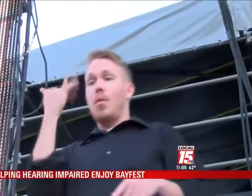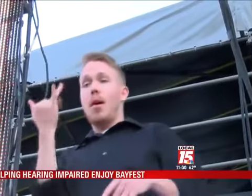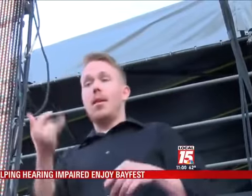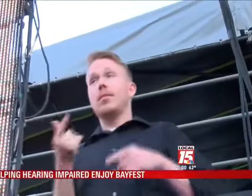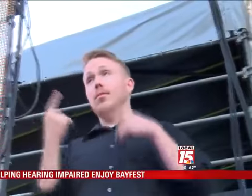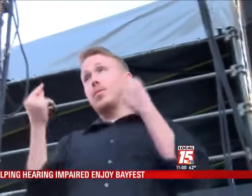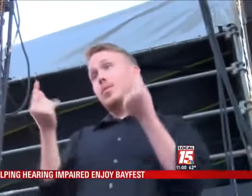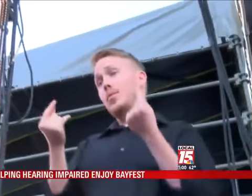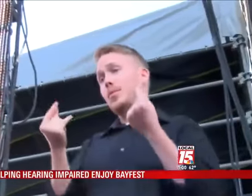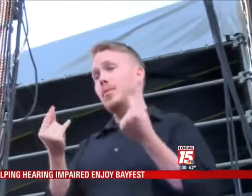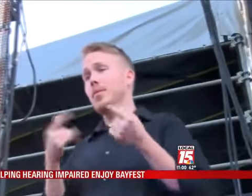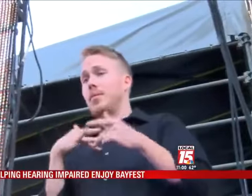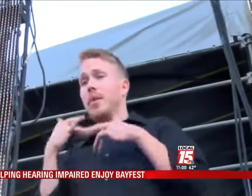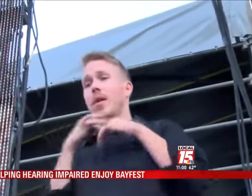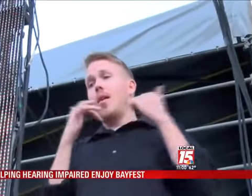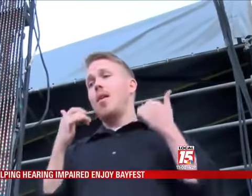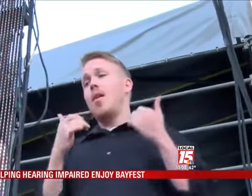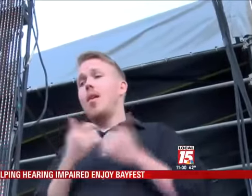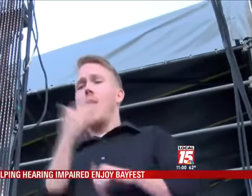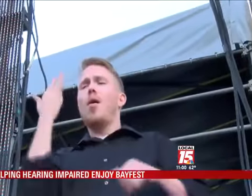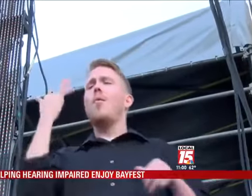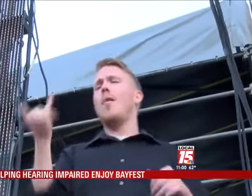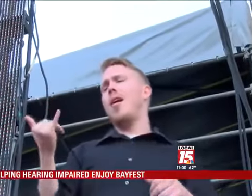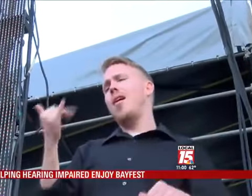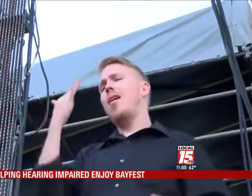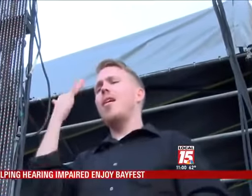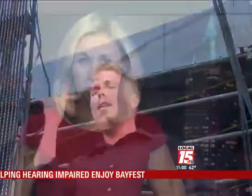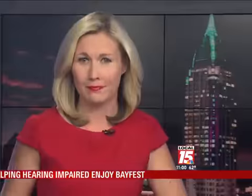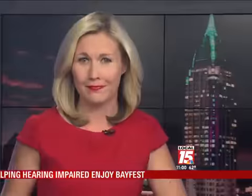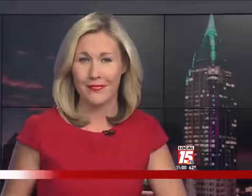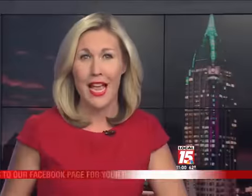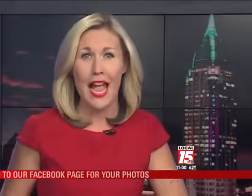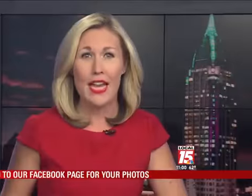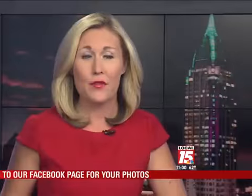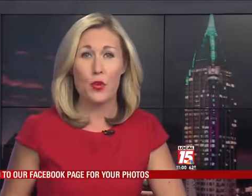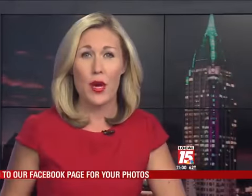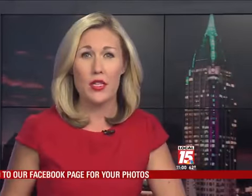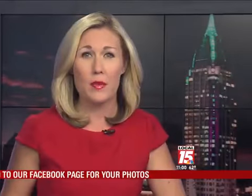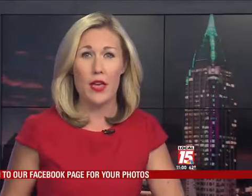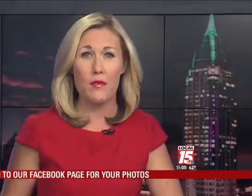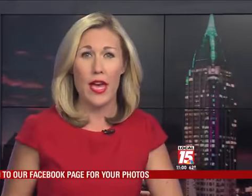really get the most out of what they can from BayFest. And if you went to BayFest.